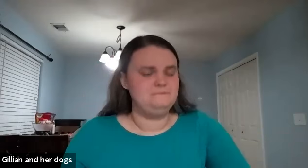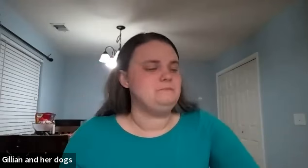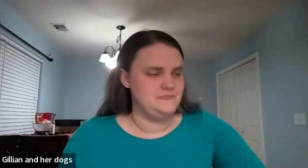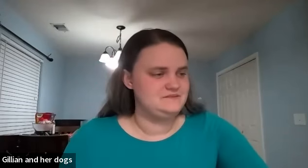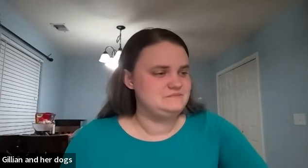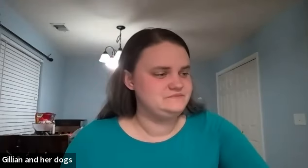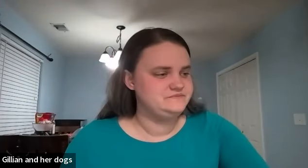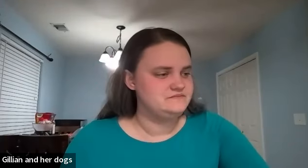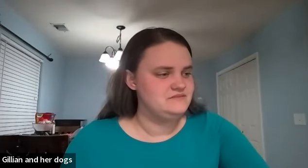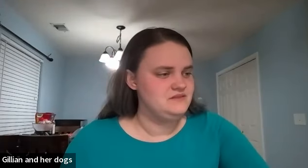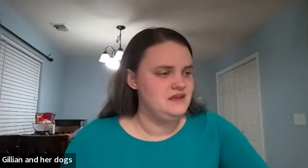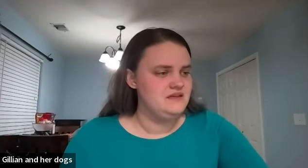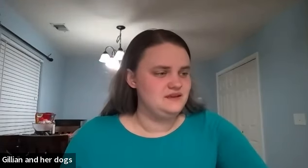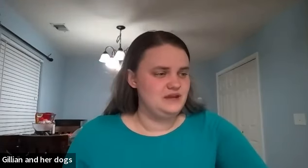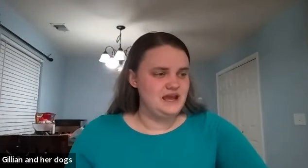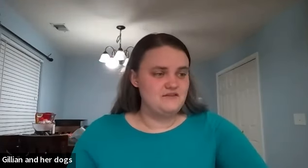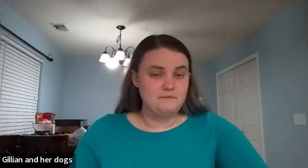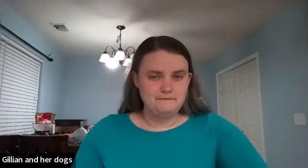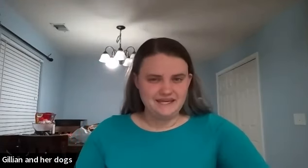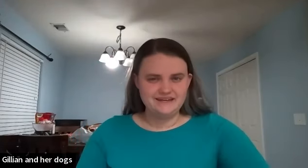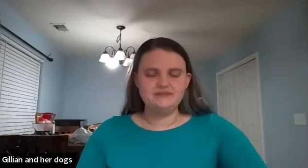-hmm then we have mean